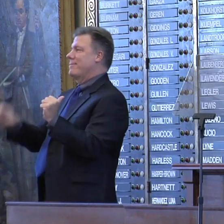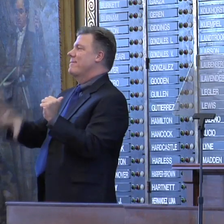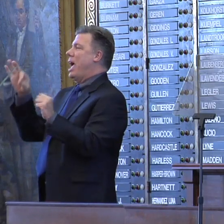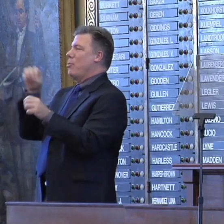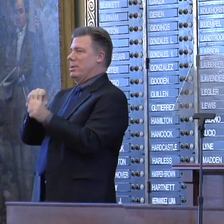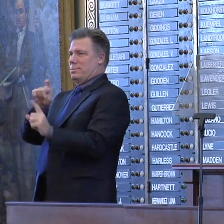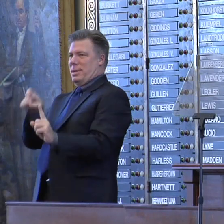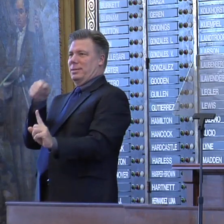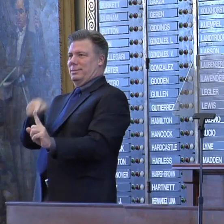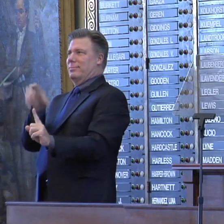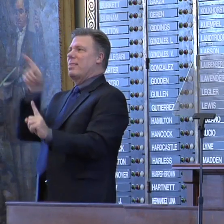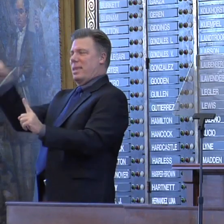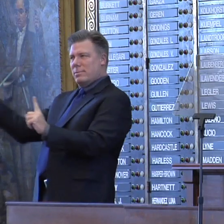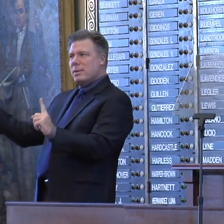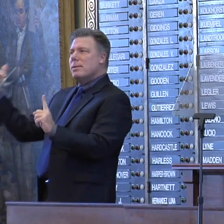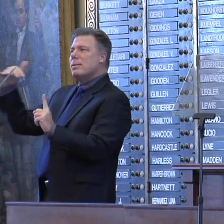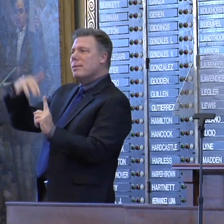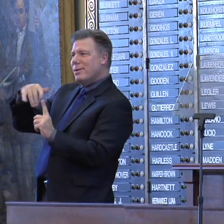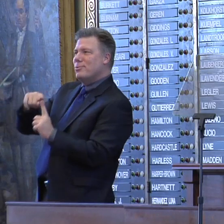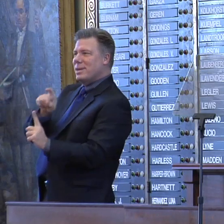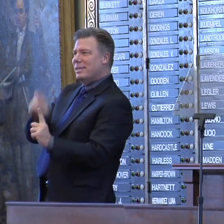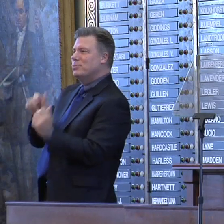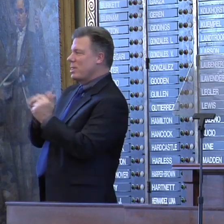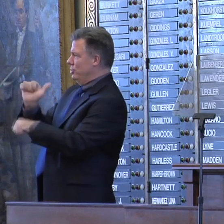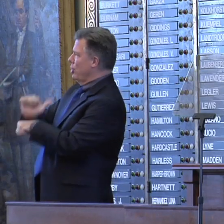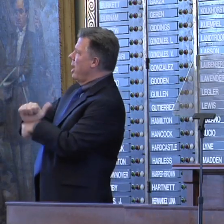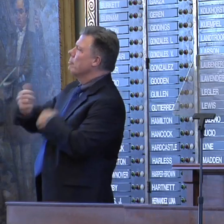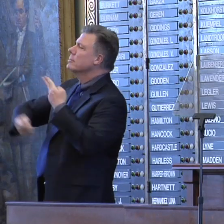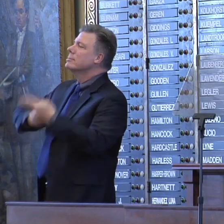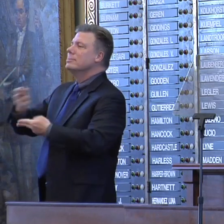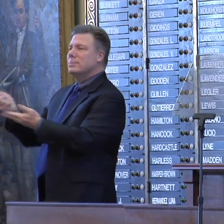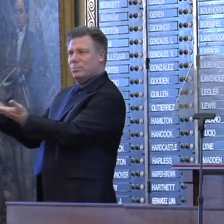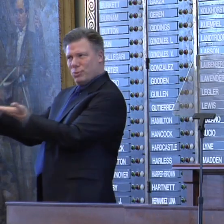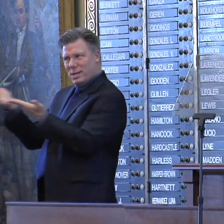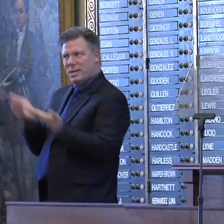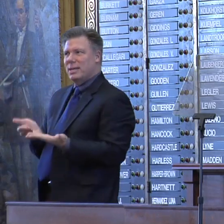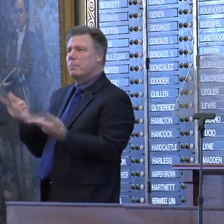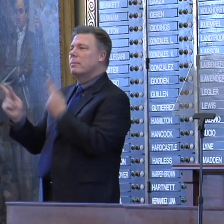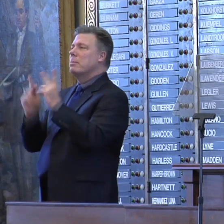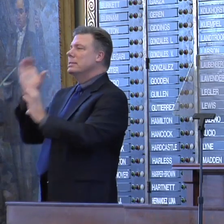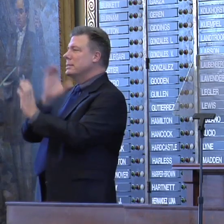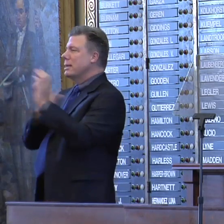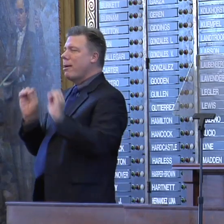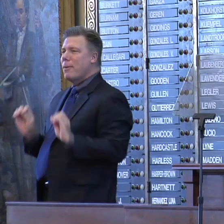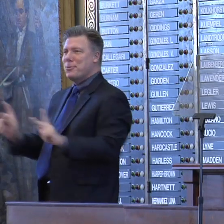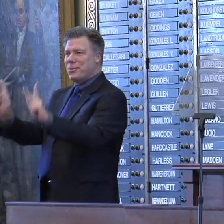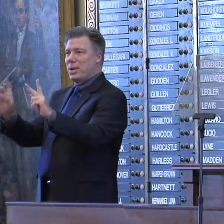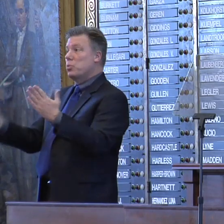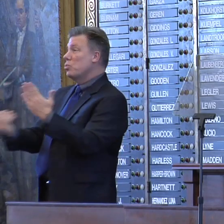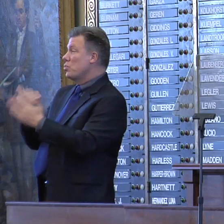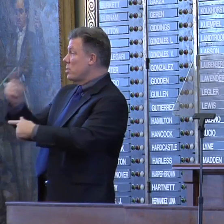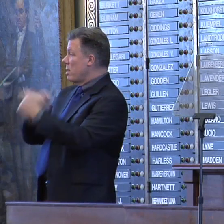And they're headed our way with jobs in tow. People are seeking opportunity as well. And newcomers